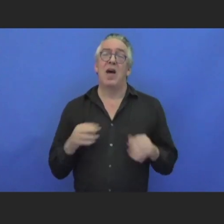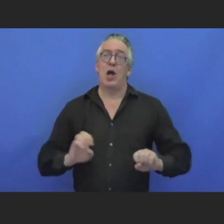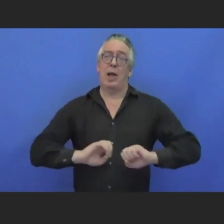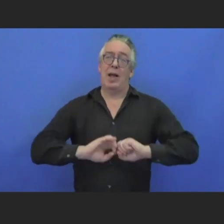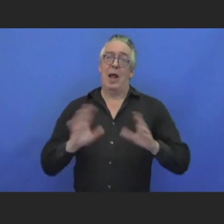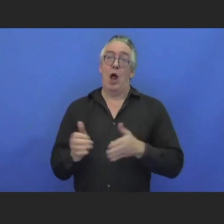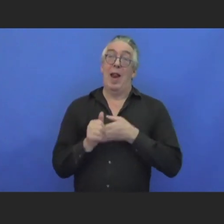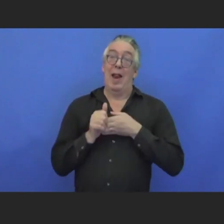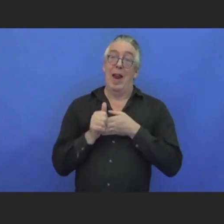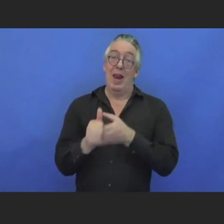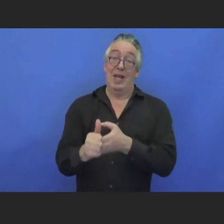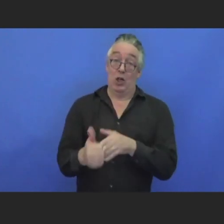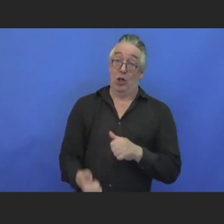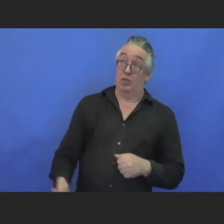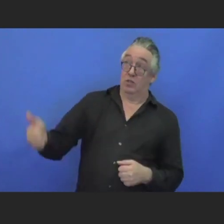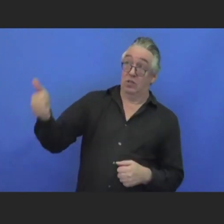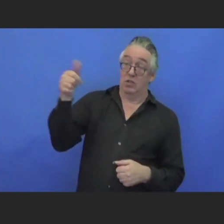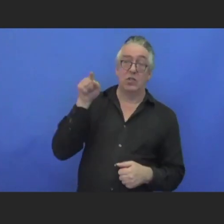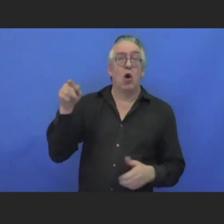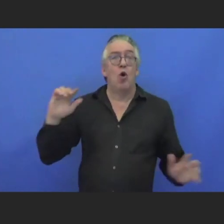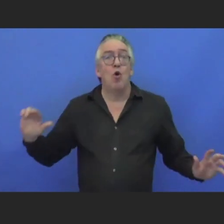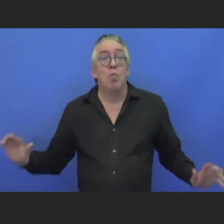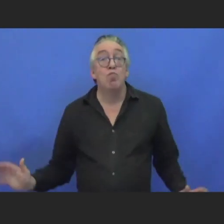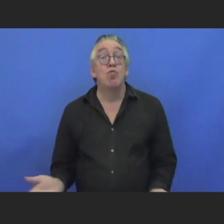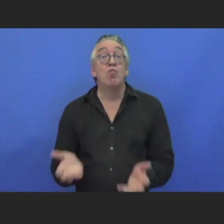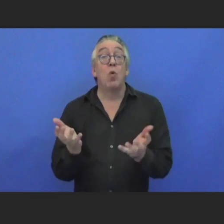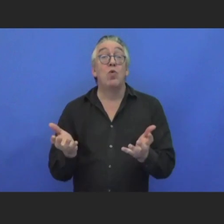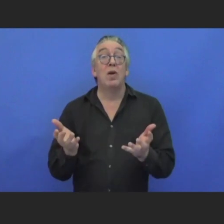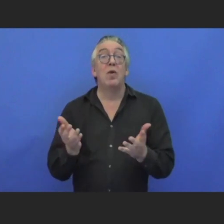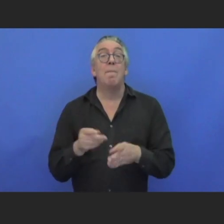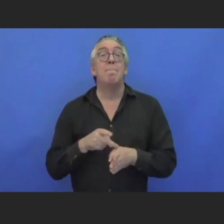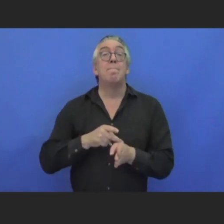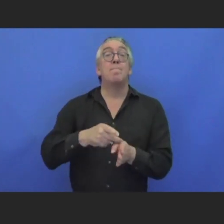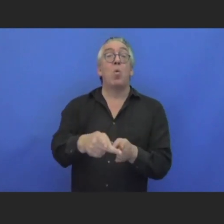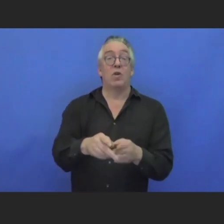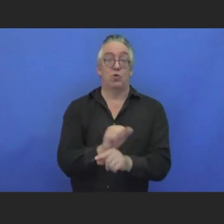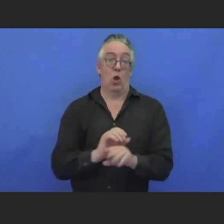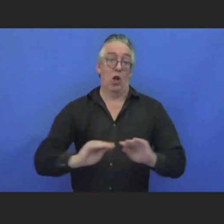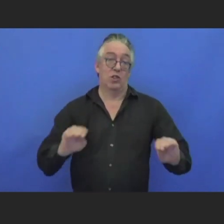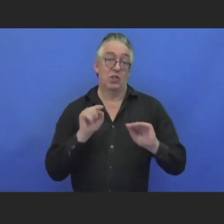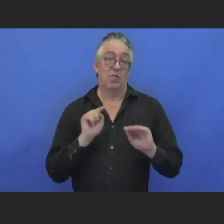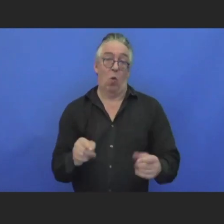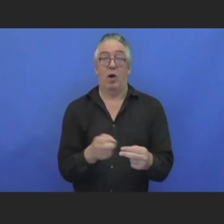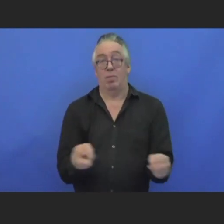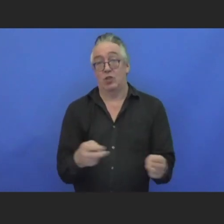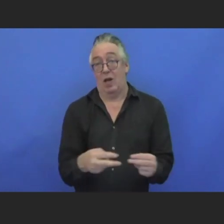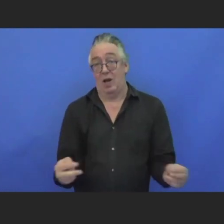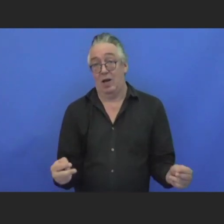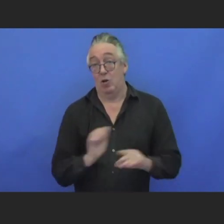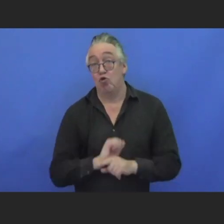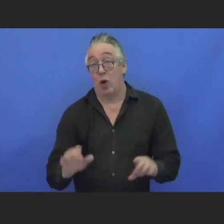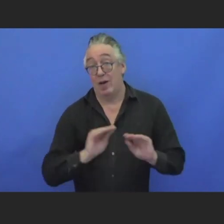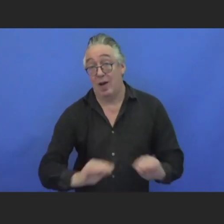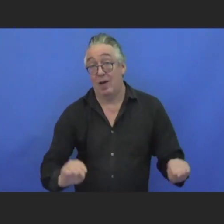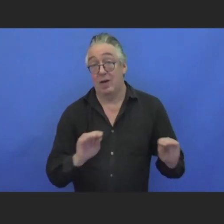training of professionals providing captioning. At the same time promotes